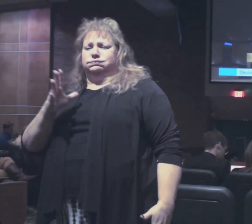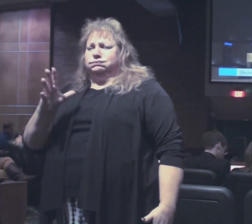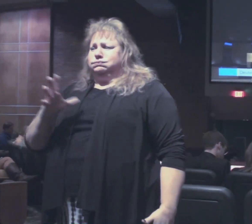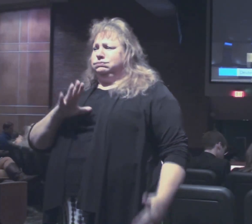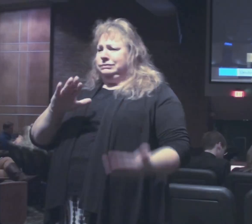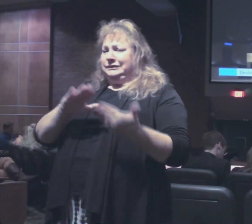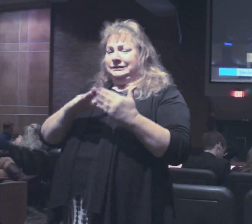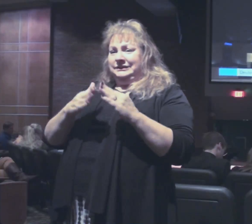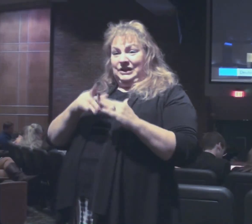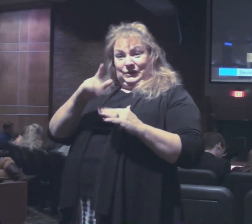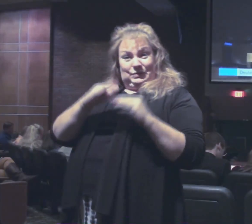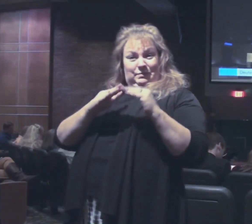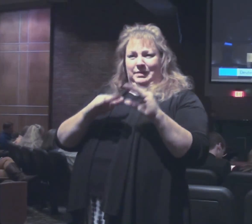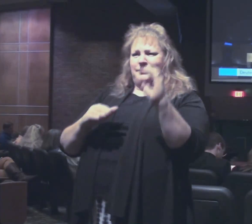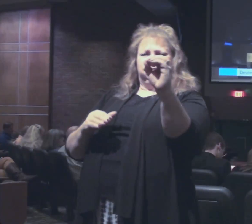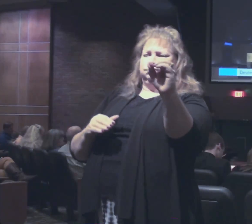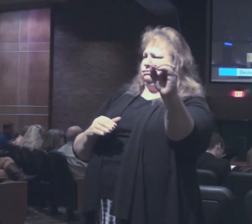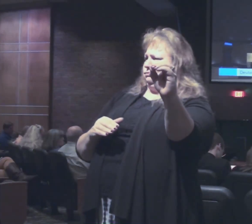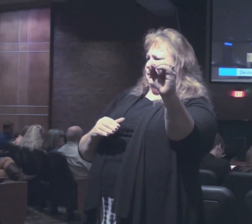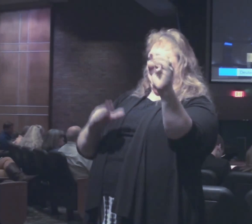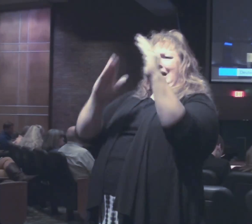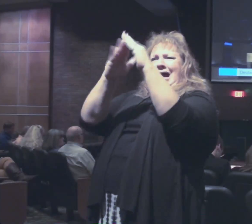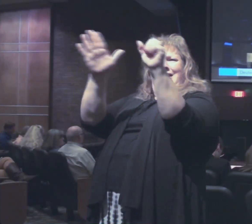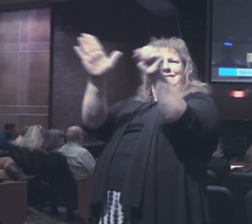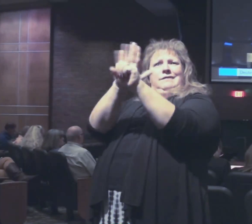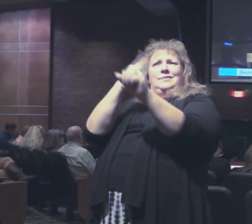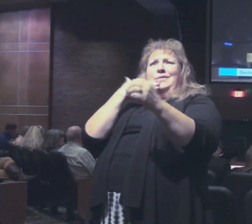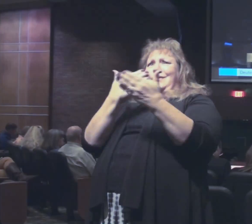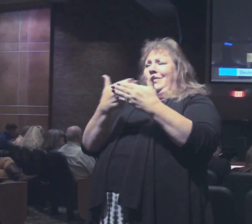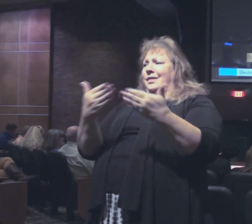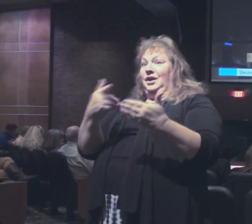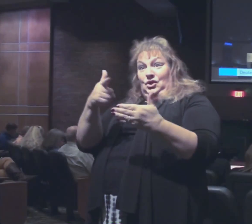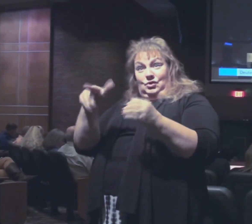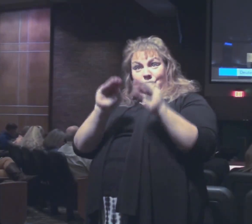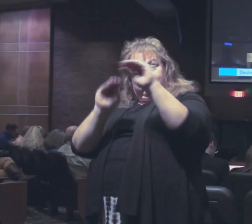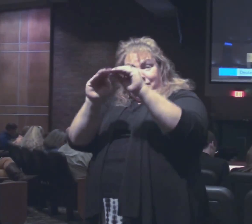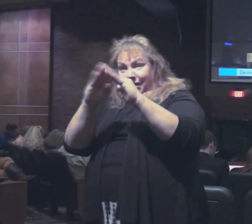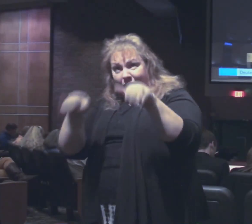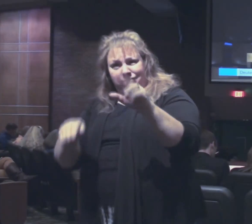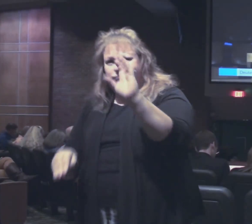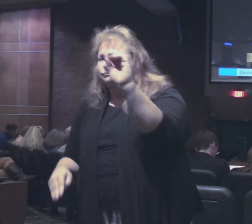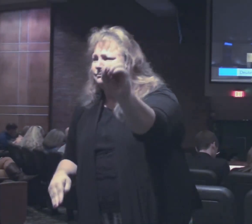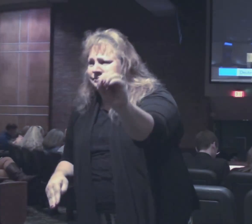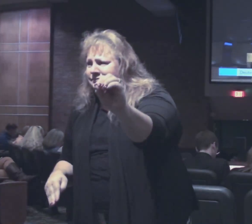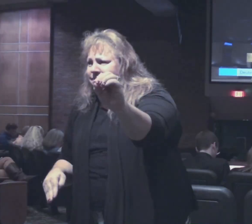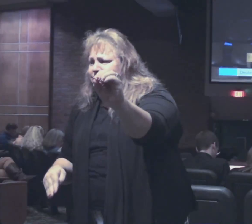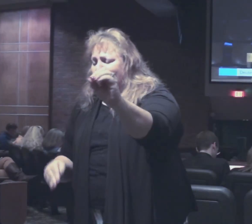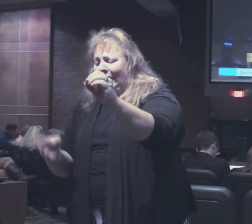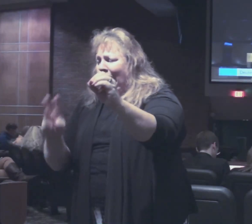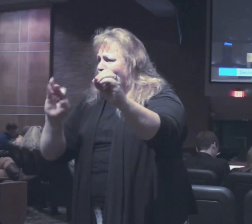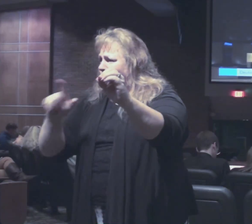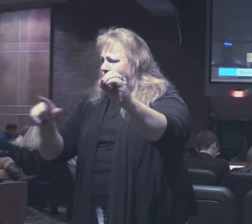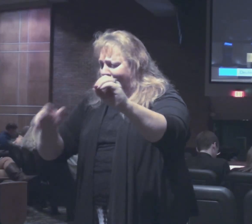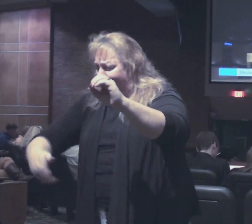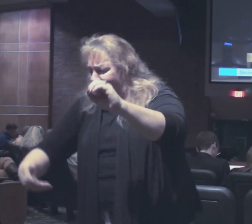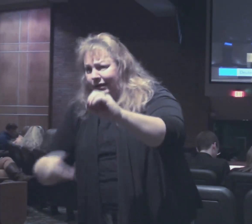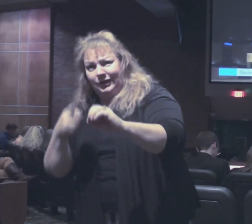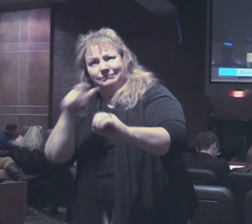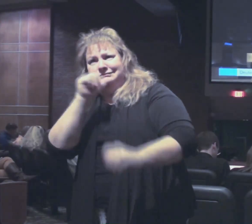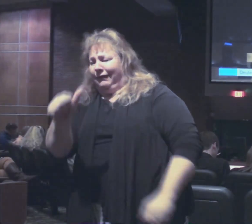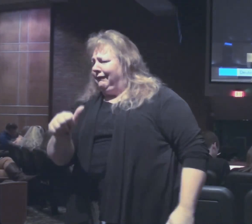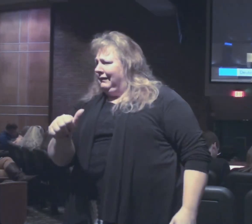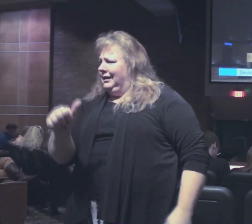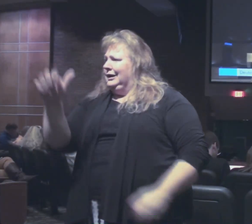which you did not build, houses full of all good things which you did not fill, hewn cisterns which you did not dig, vineyards,